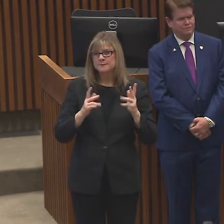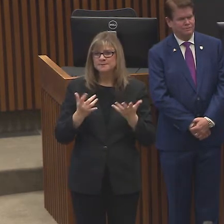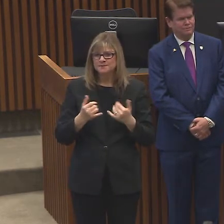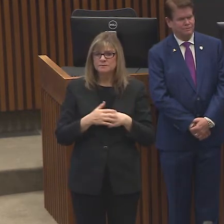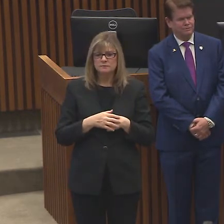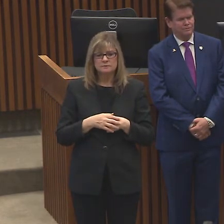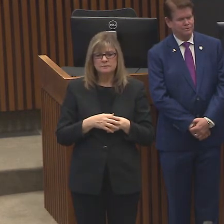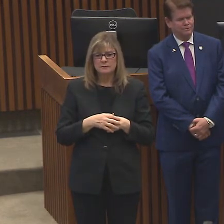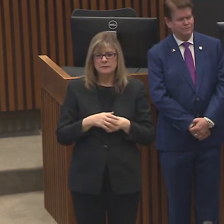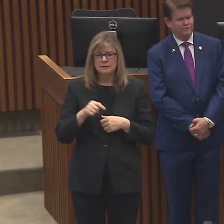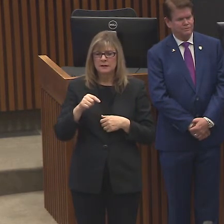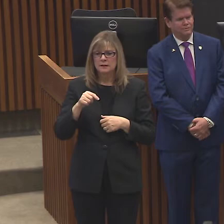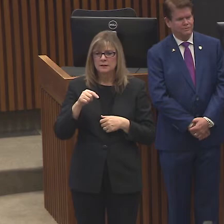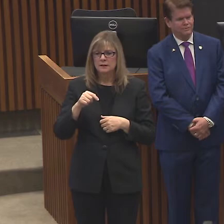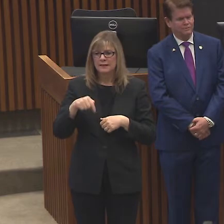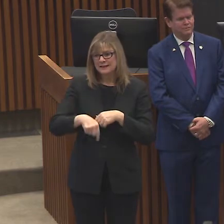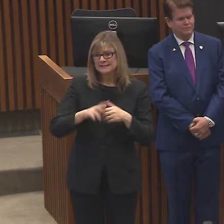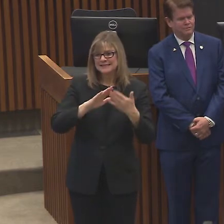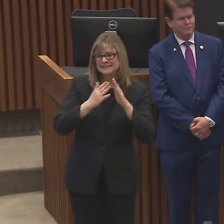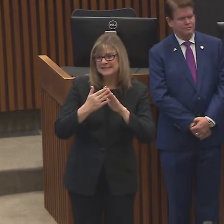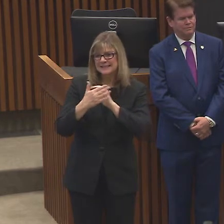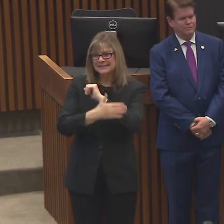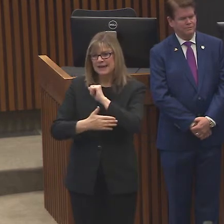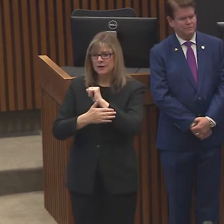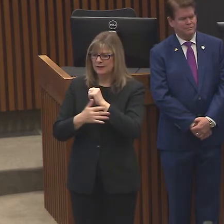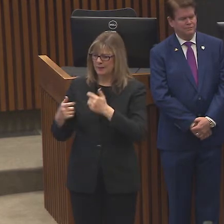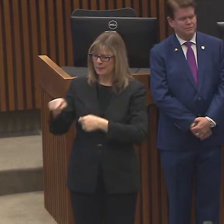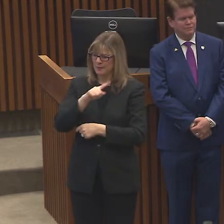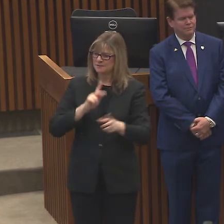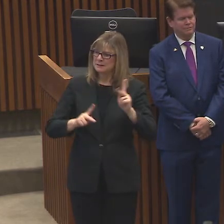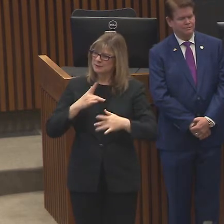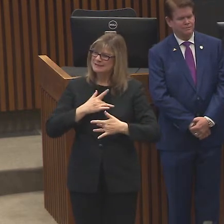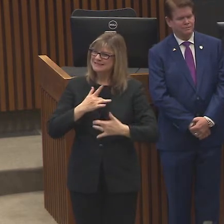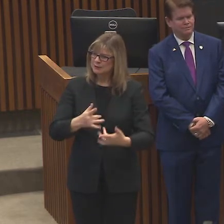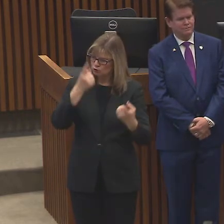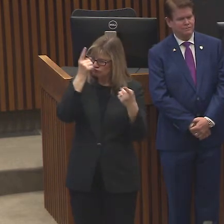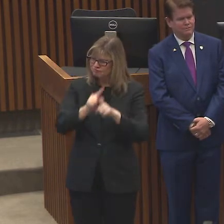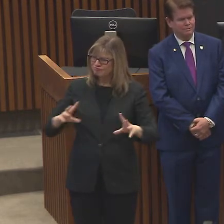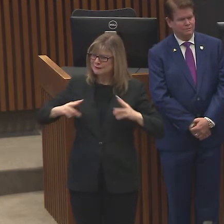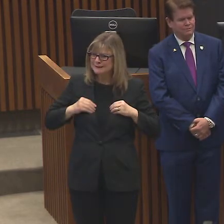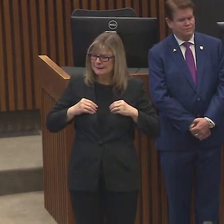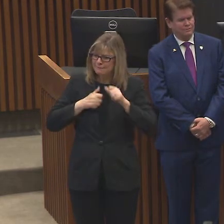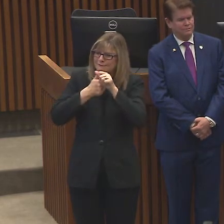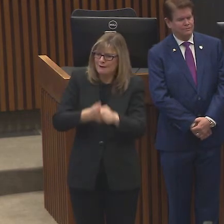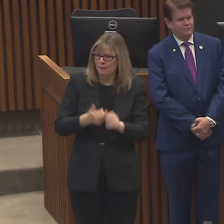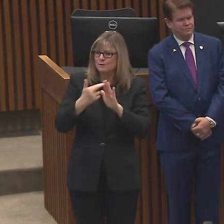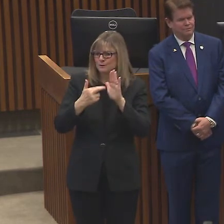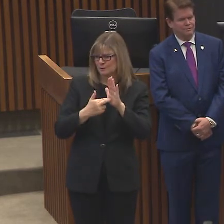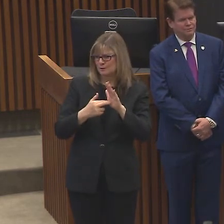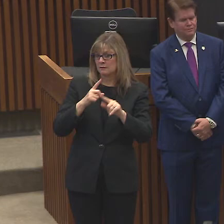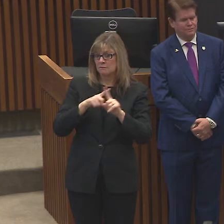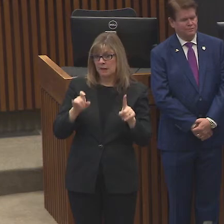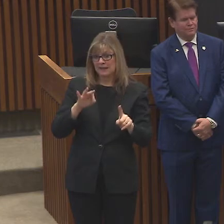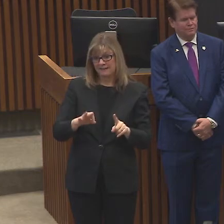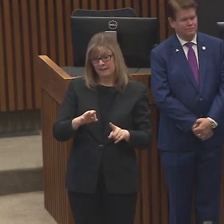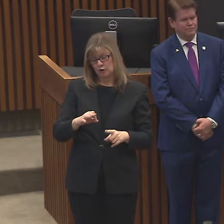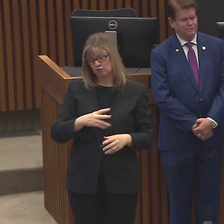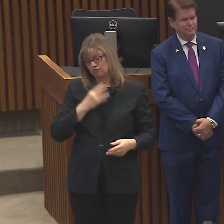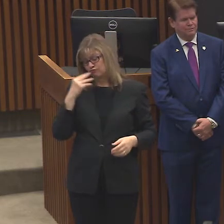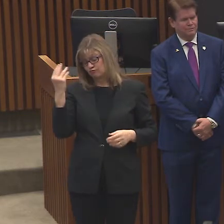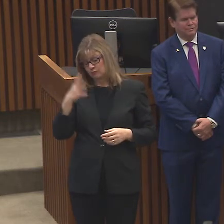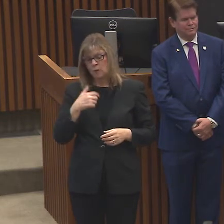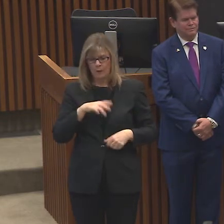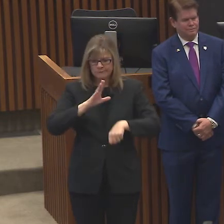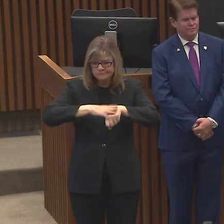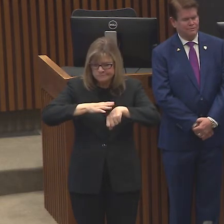city and county that generally complies with requests. So hopefully everybody will. And if they're open, then it's just a mistake. They didn't realize they